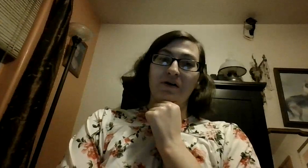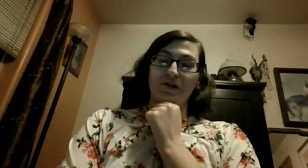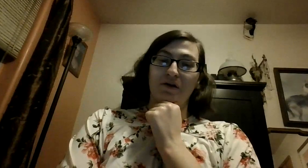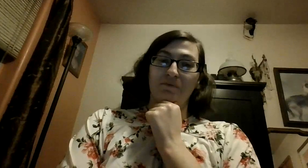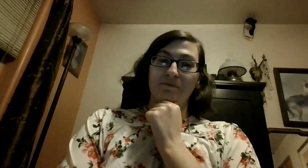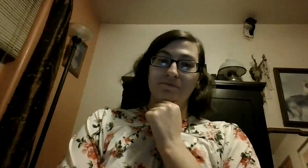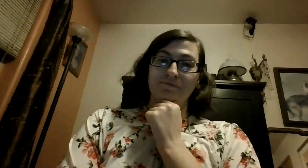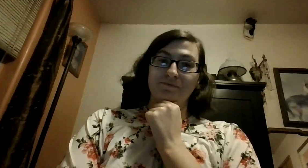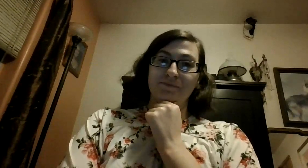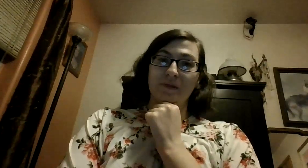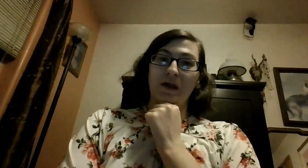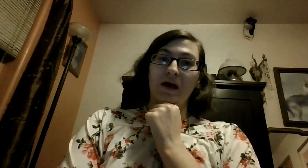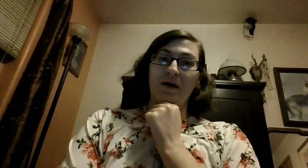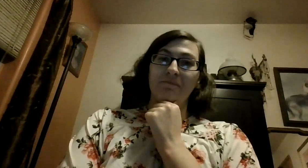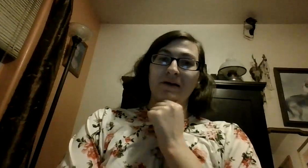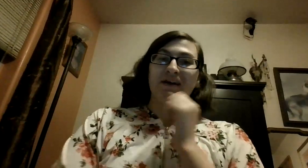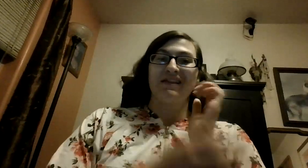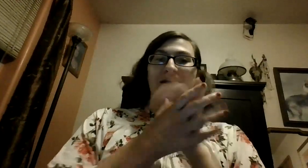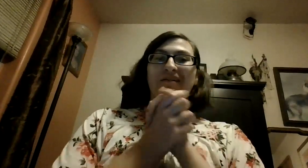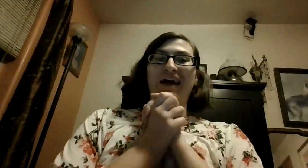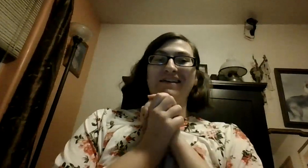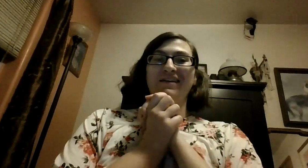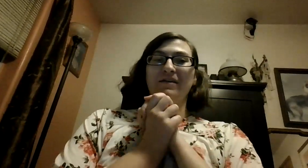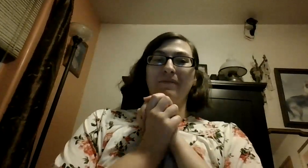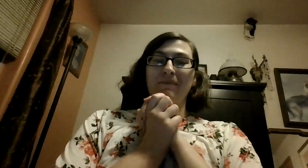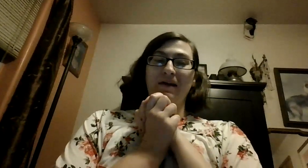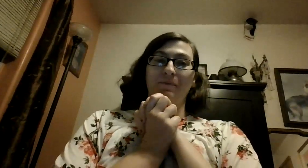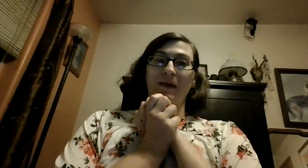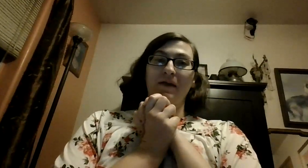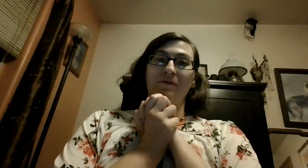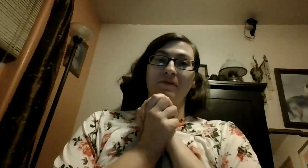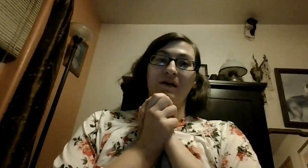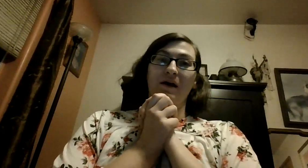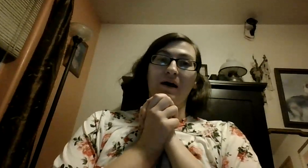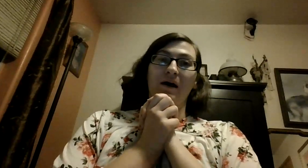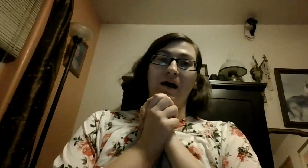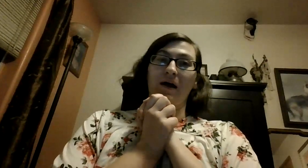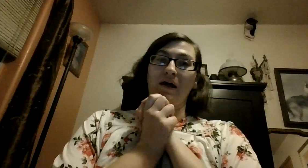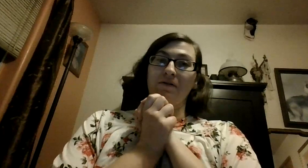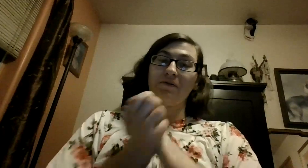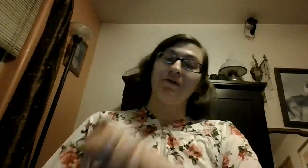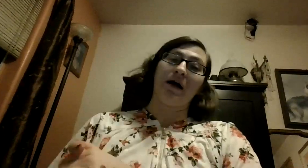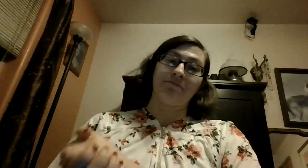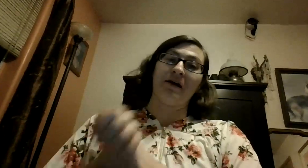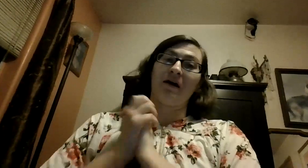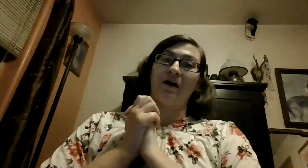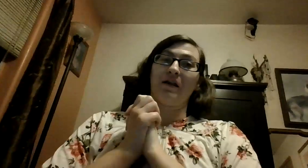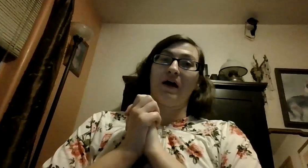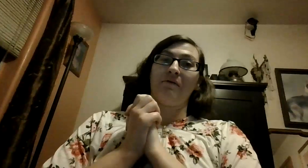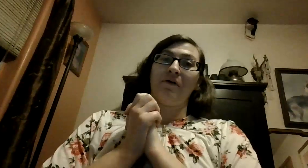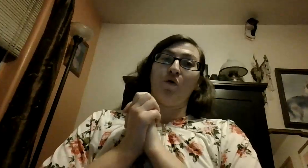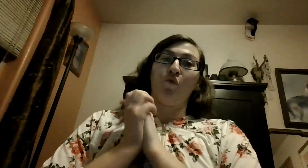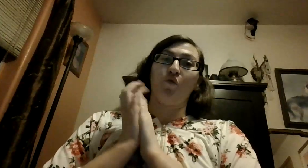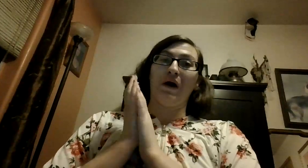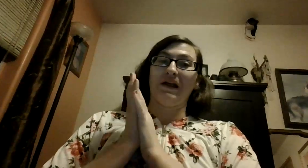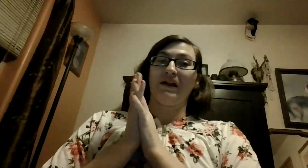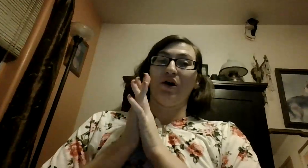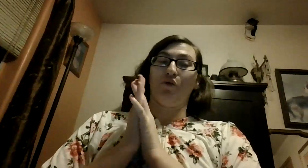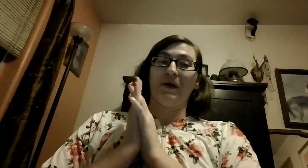sorry I didn't make a video so the little update on one obey me